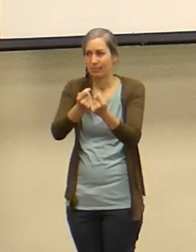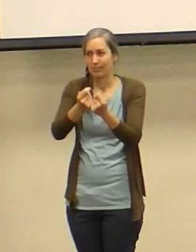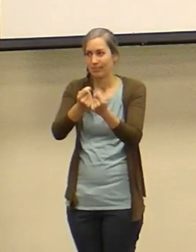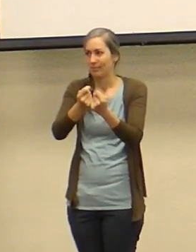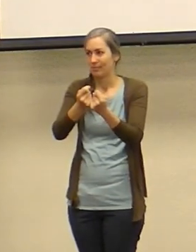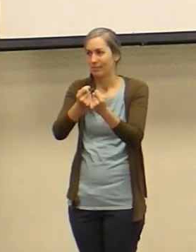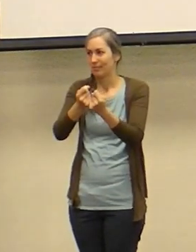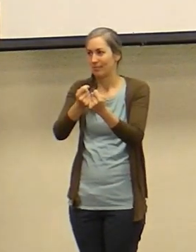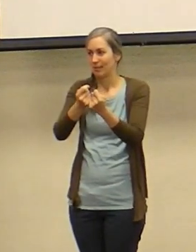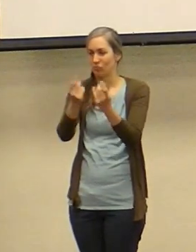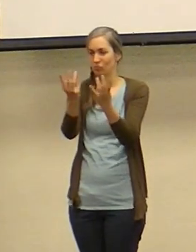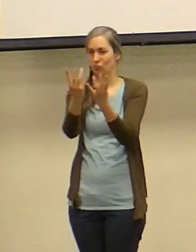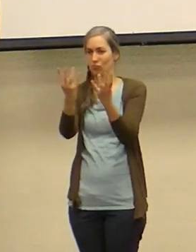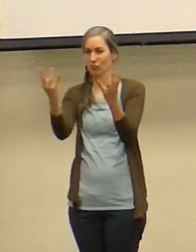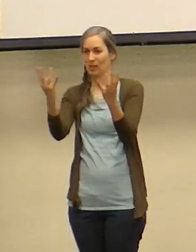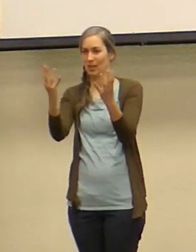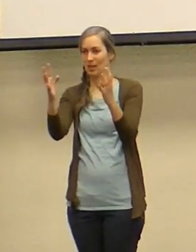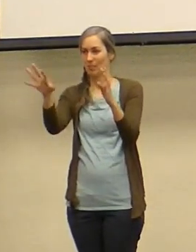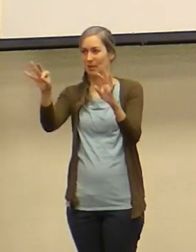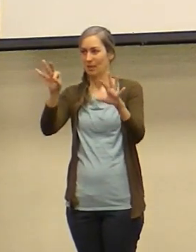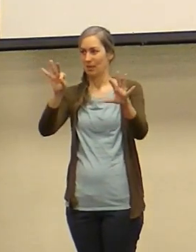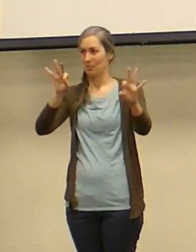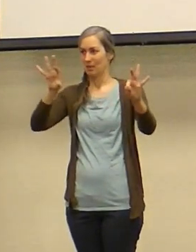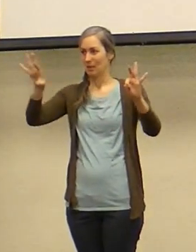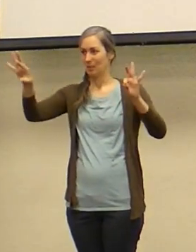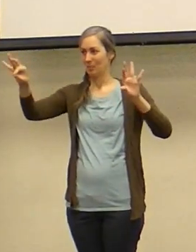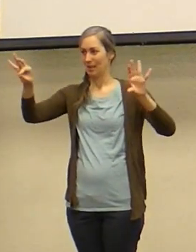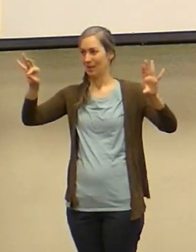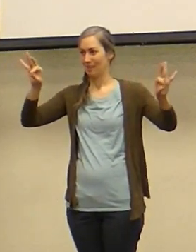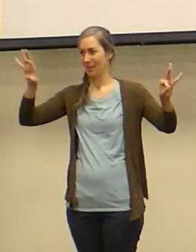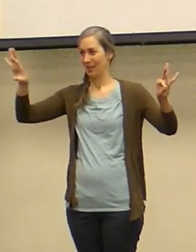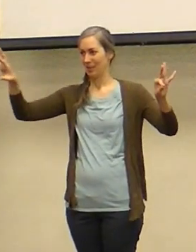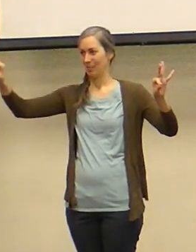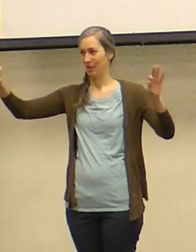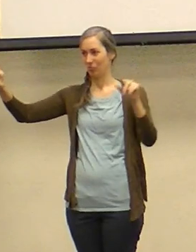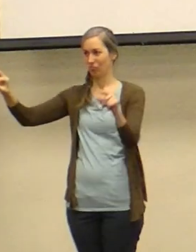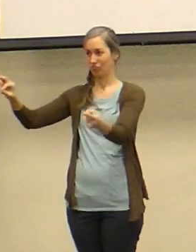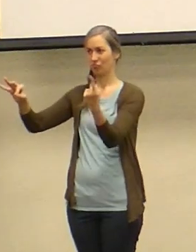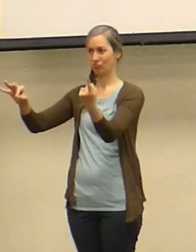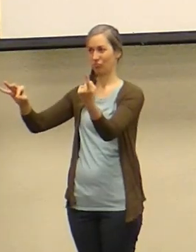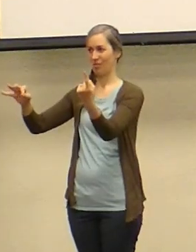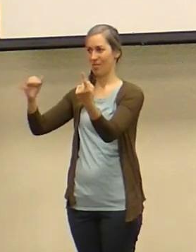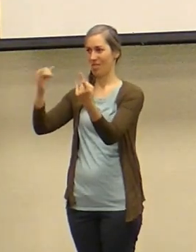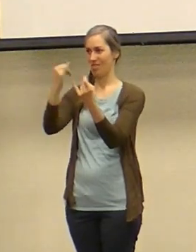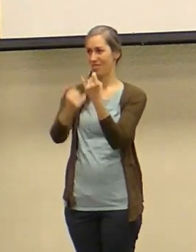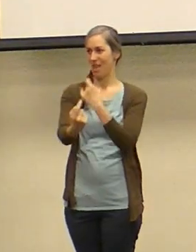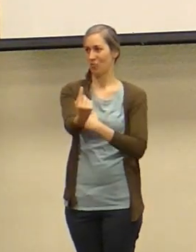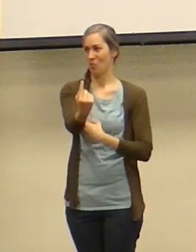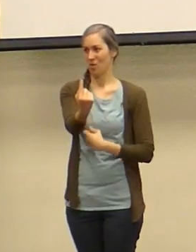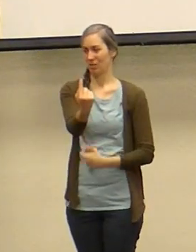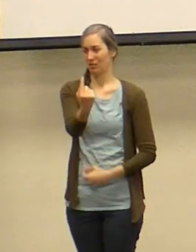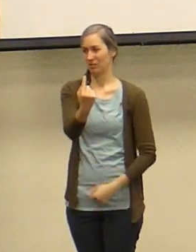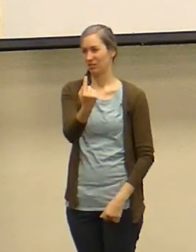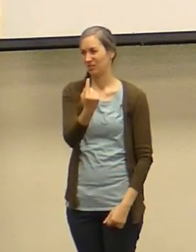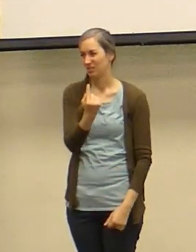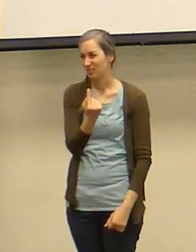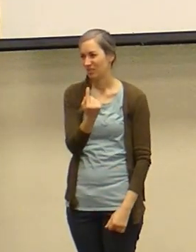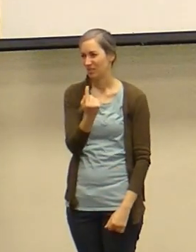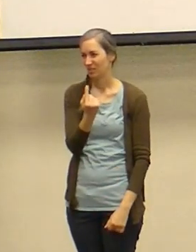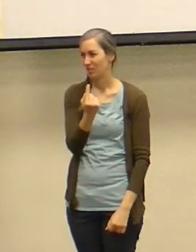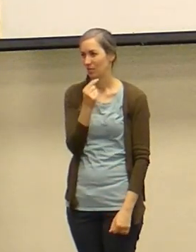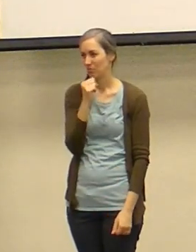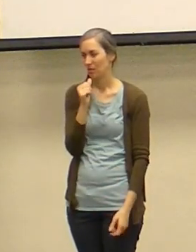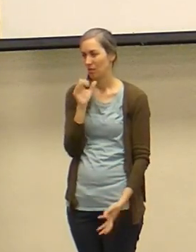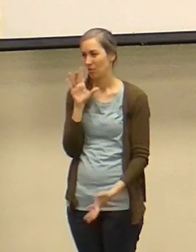her they pick the next girl and the next girl and the next girl and she's the last one picked she doesn't